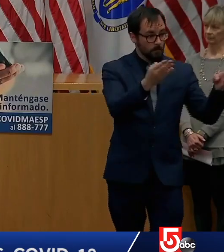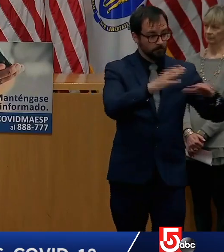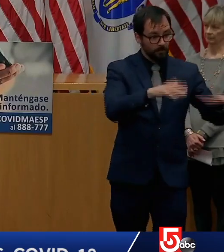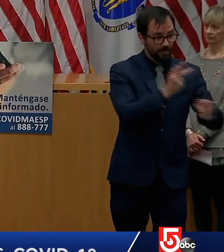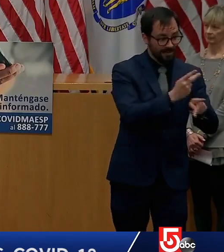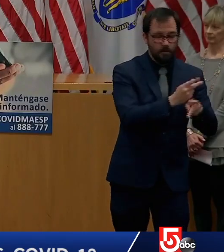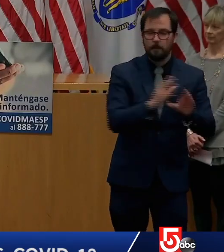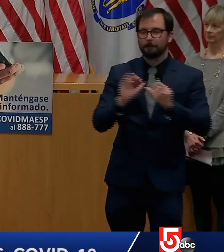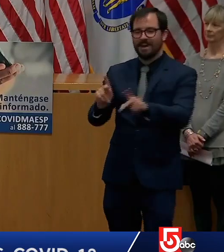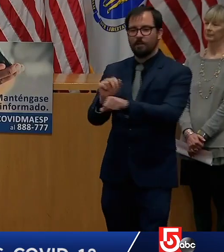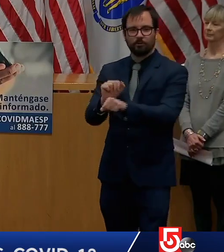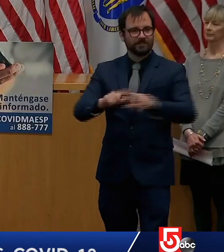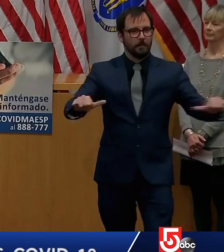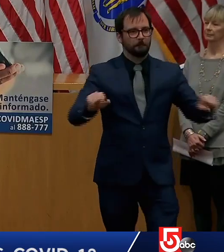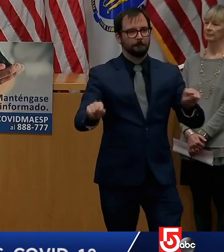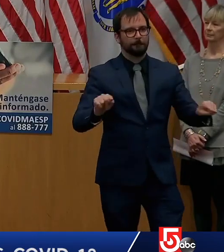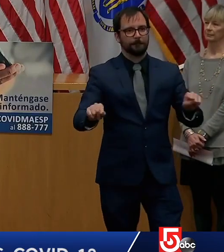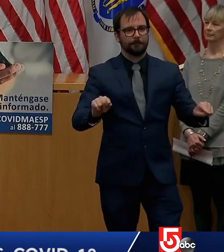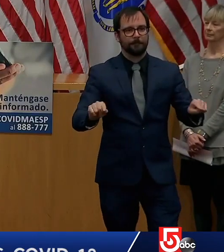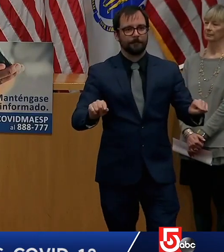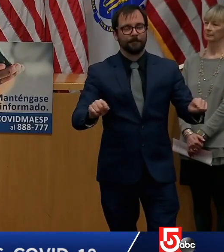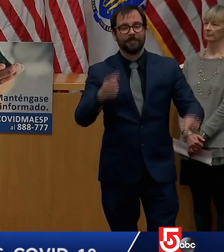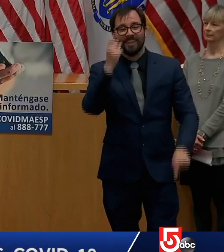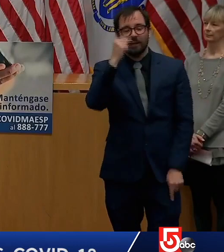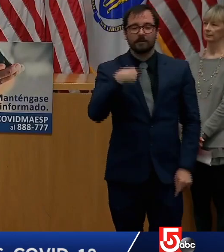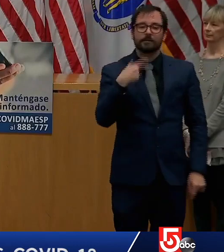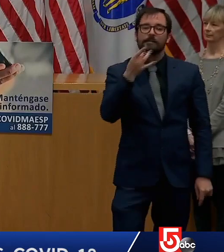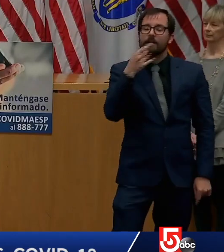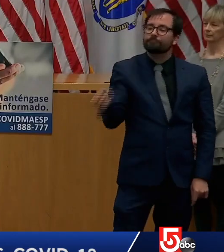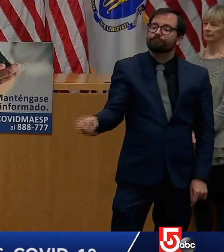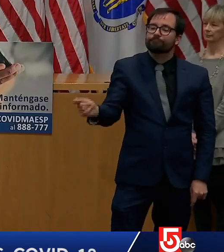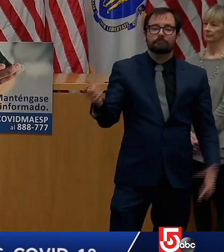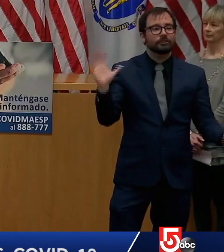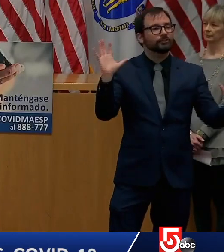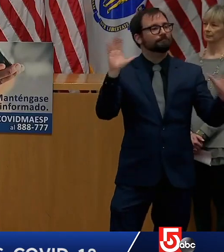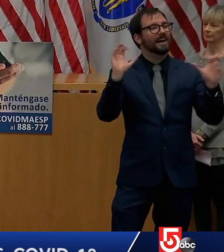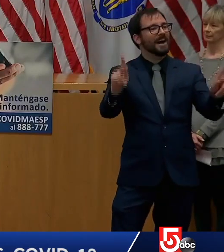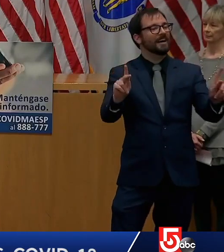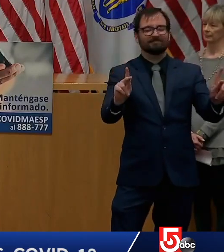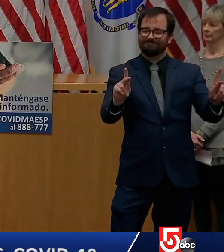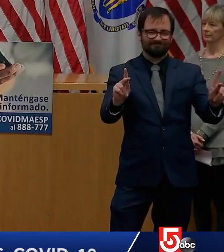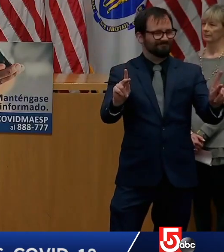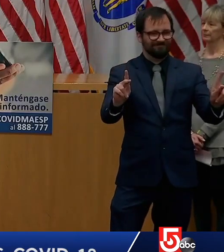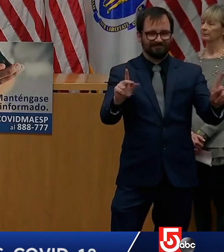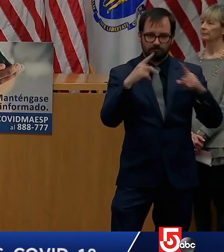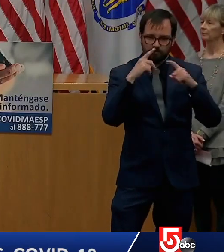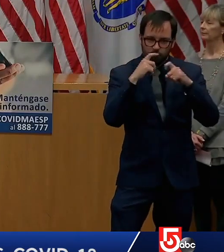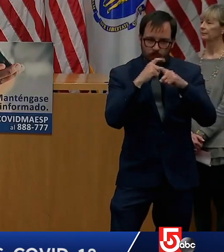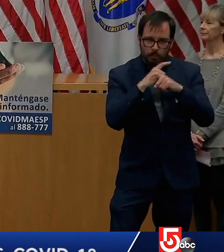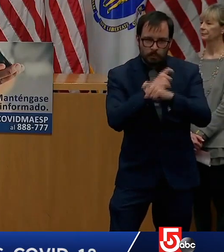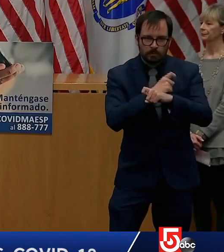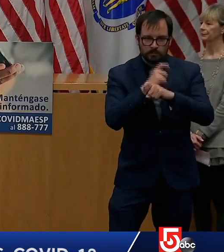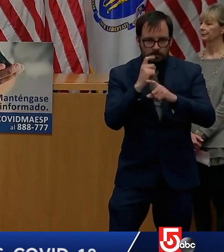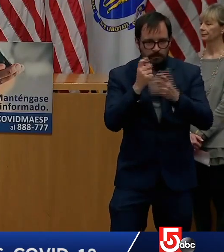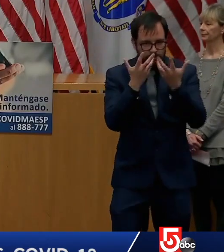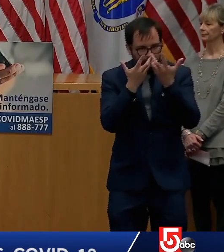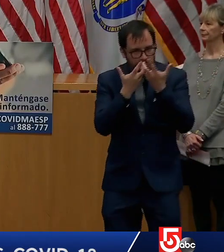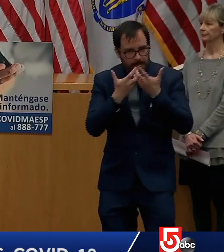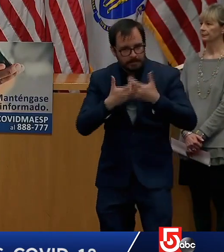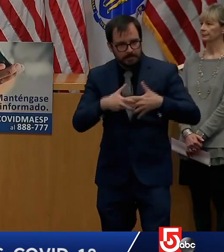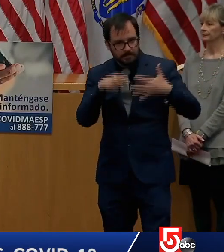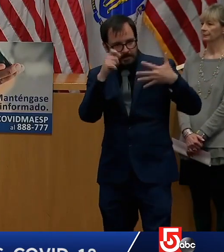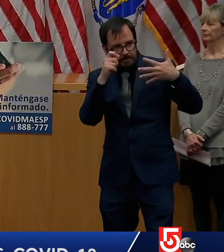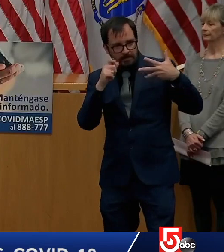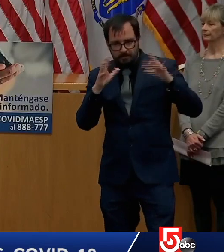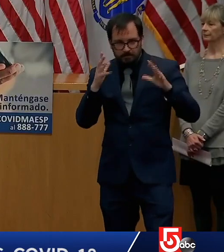has begun working with stakeholders, with advocates, with providers, families, and employers to make sure that we are addressing